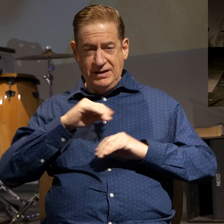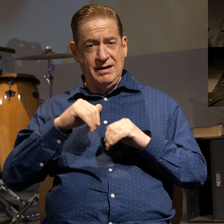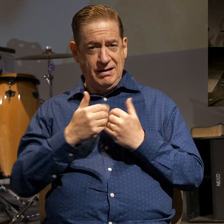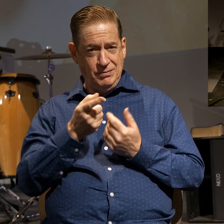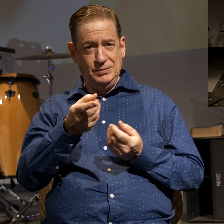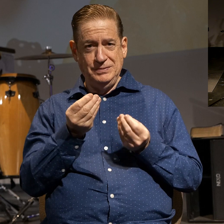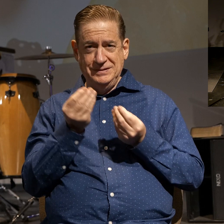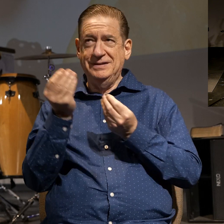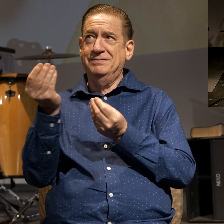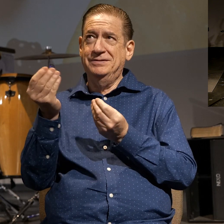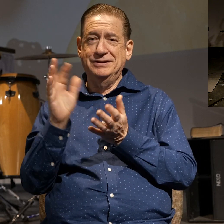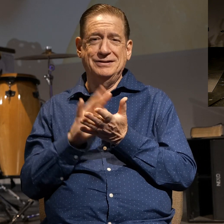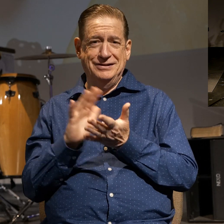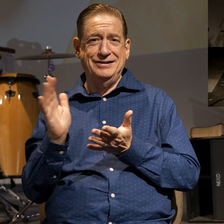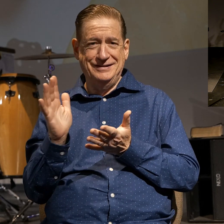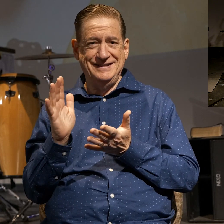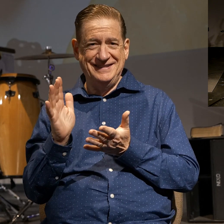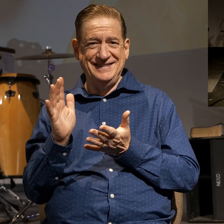And so,